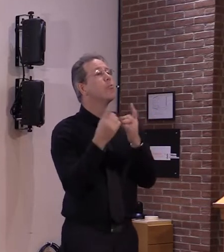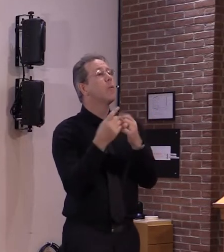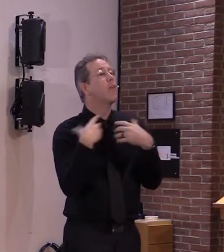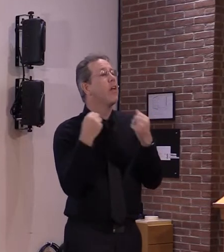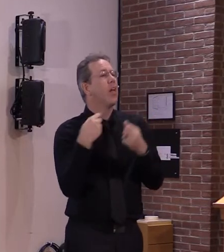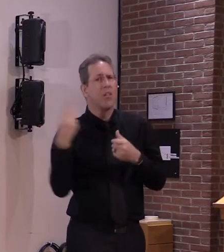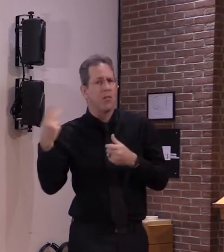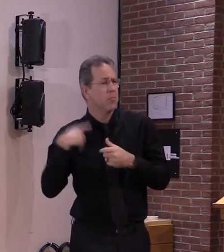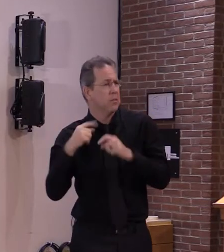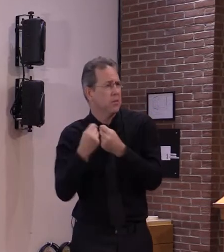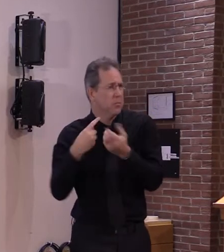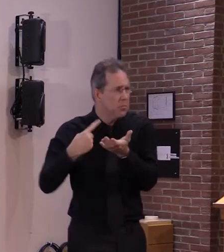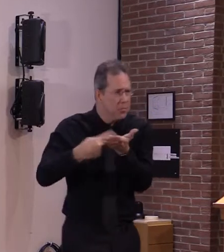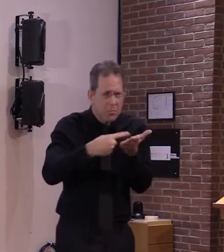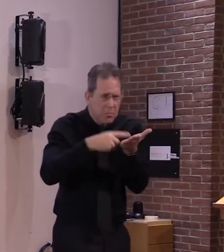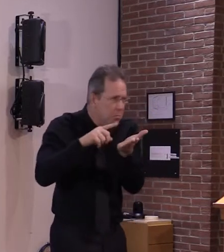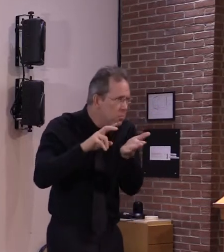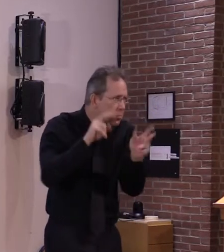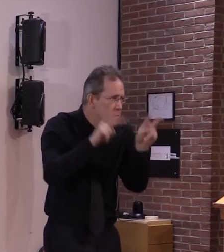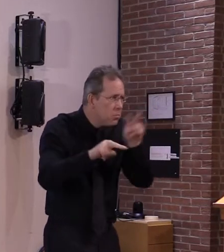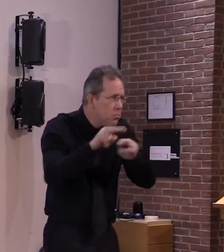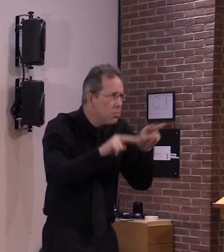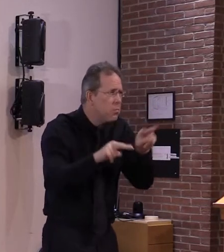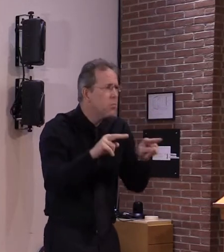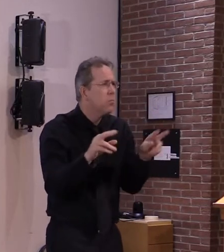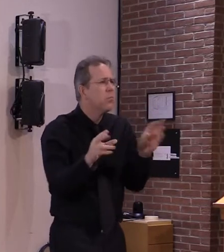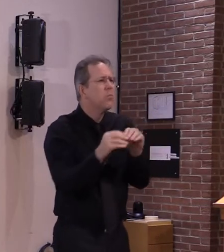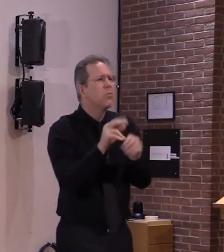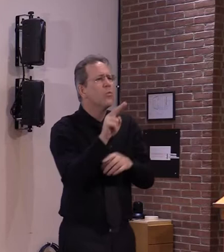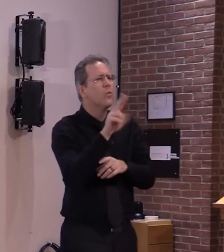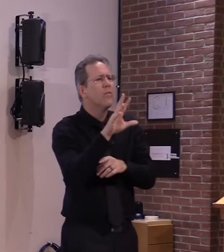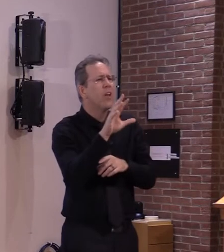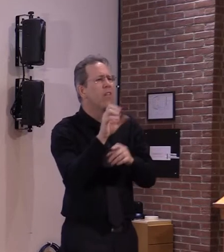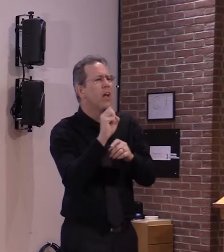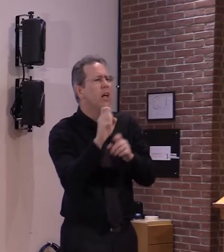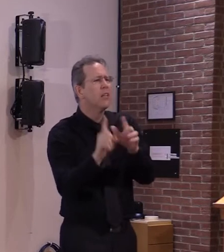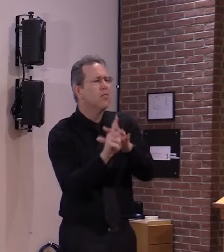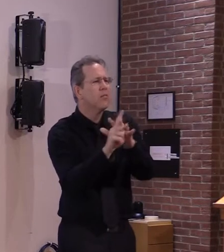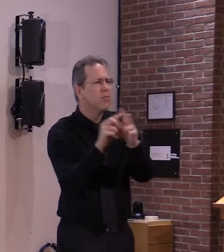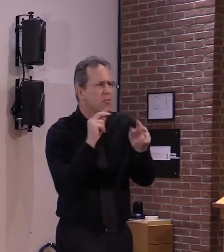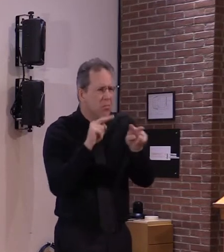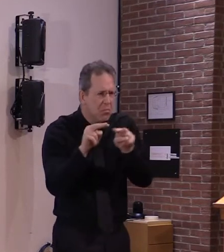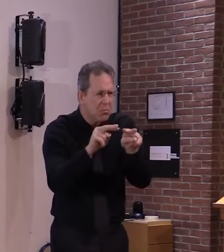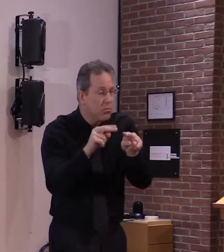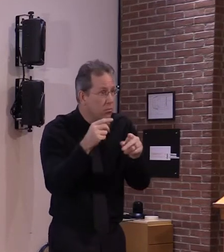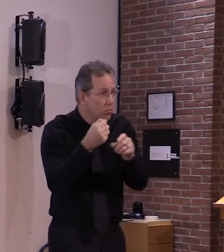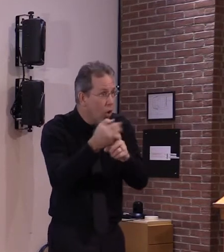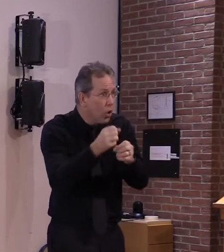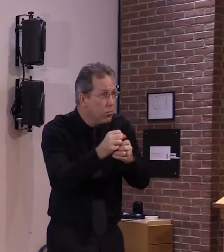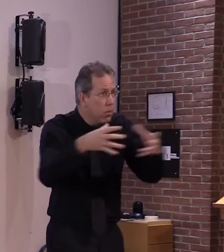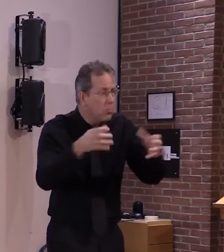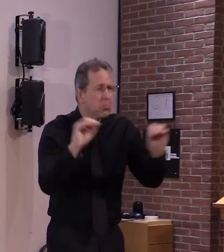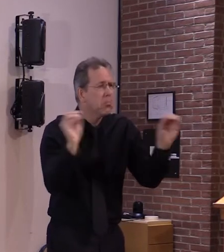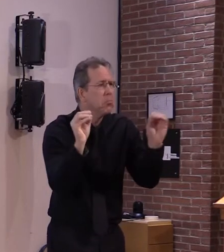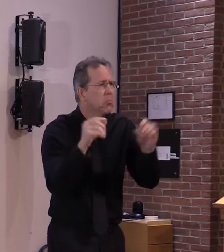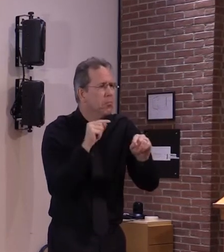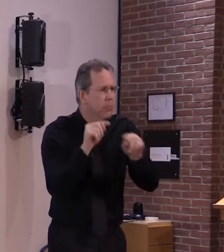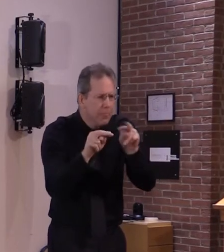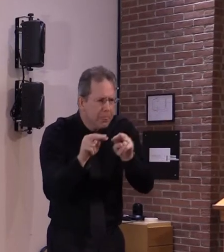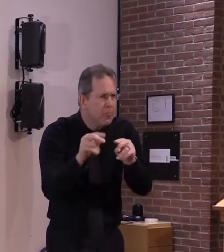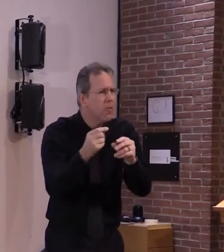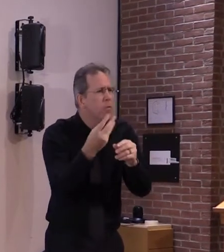of which are non-healthcare and 45 are health care related and they're also following 37